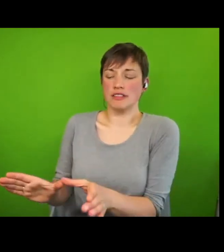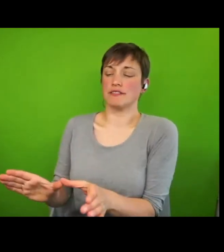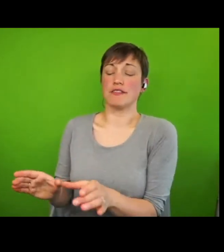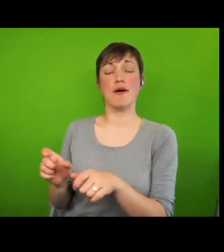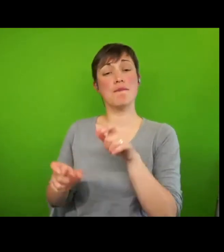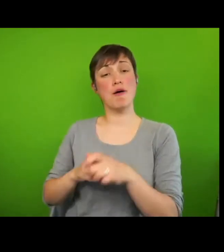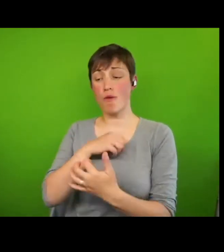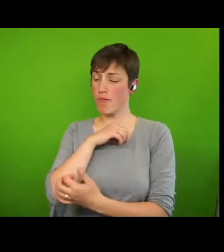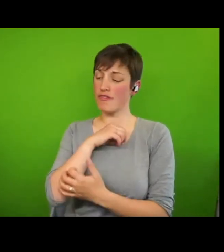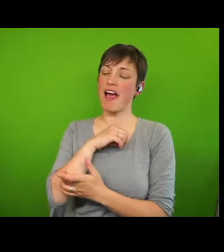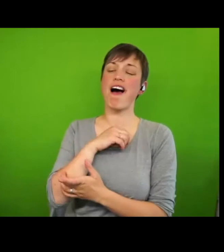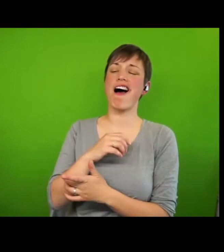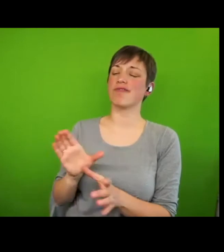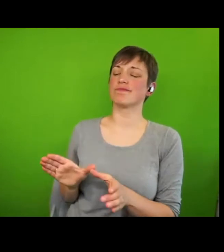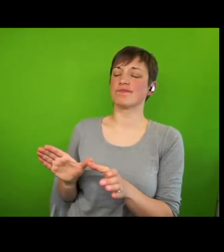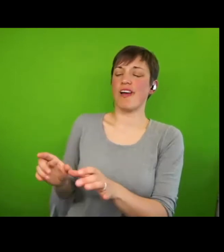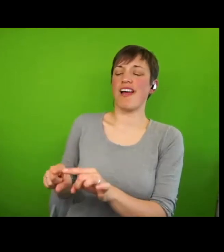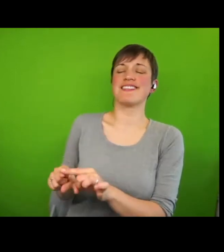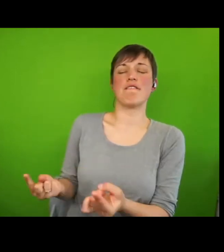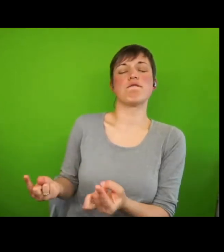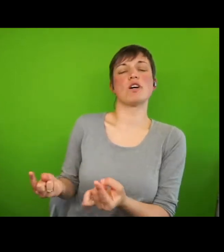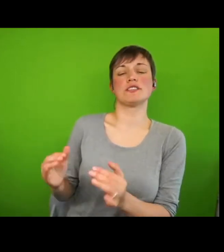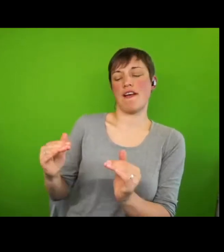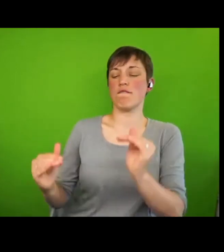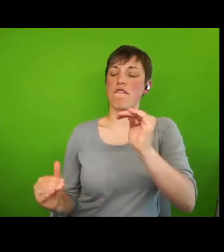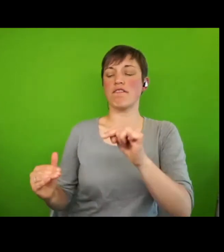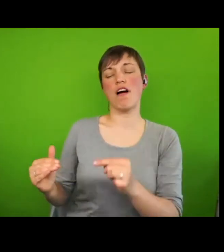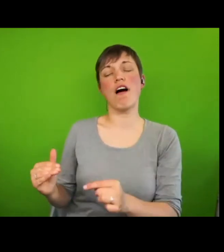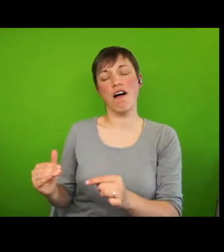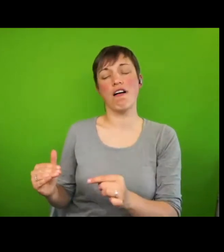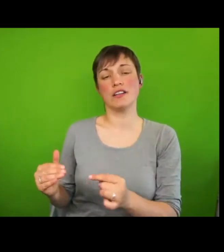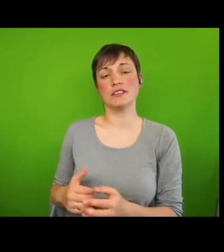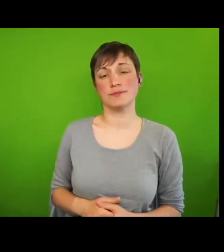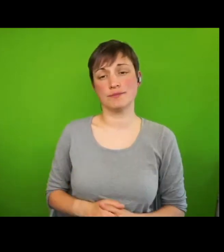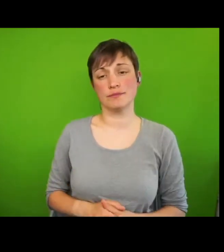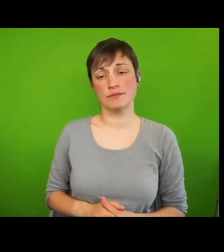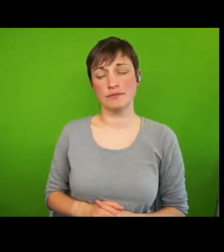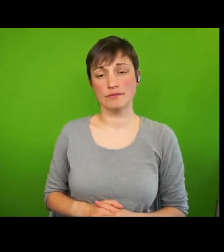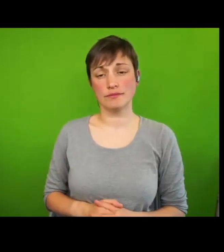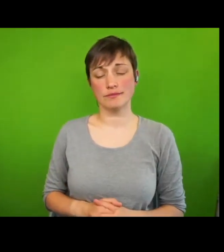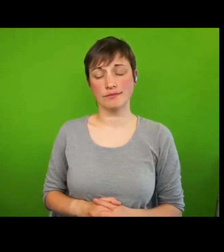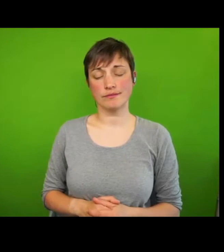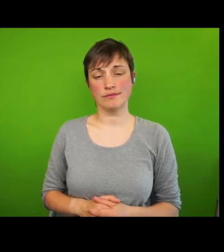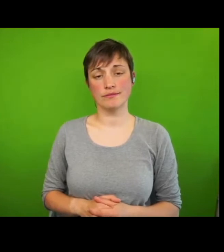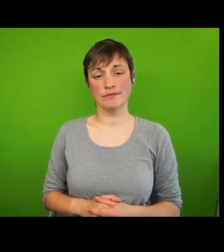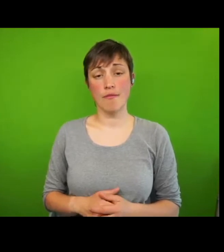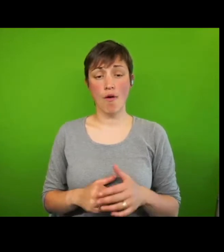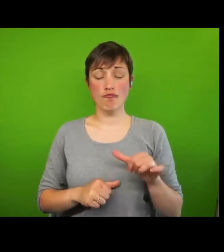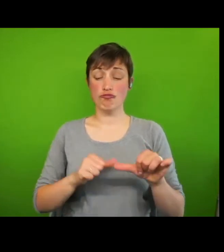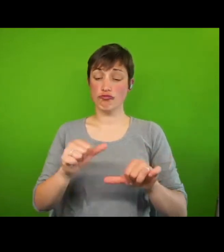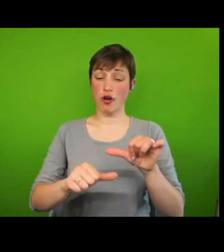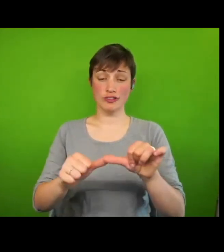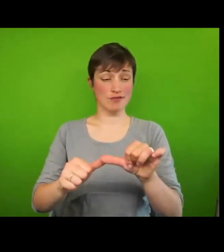other, i.e. different and inferior to the rest of us. It's process of differentiation and